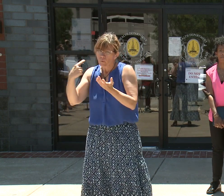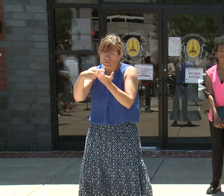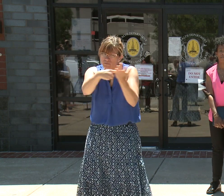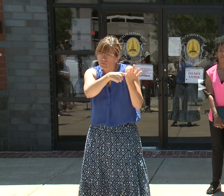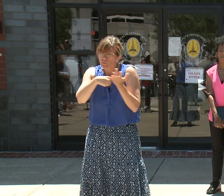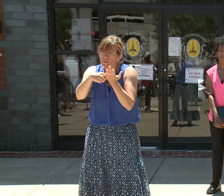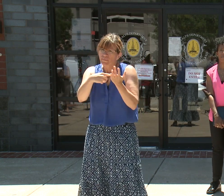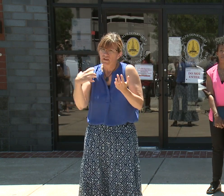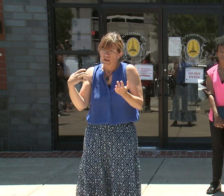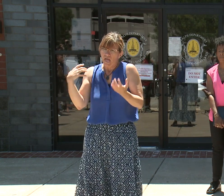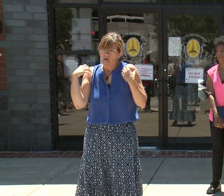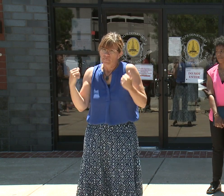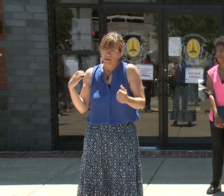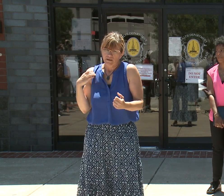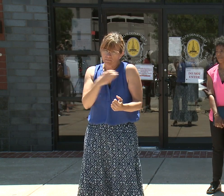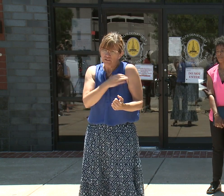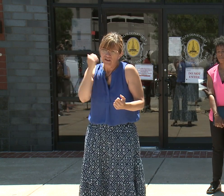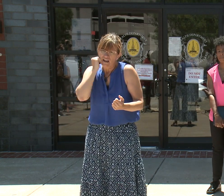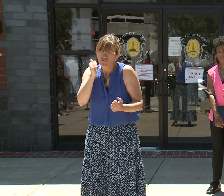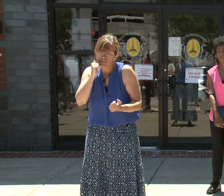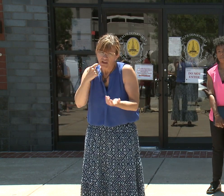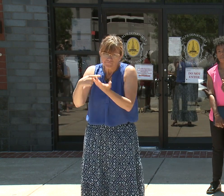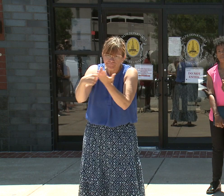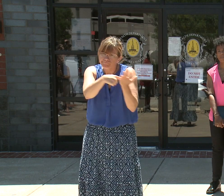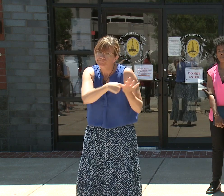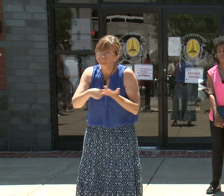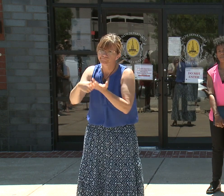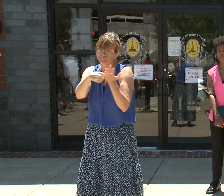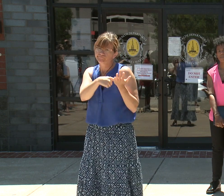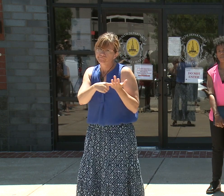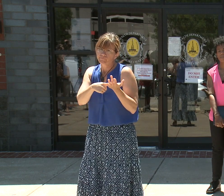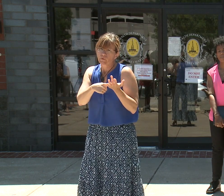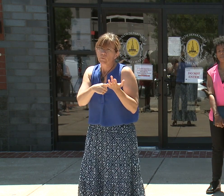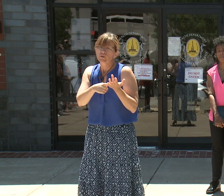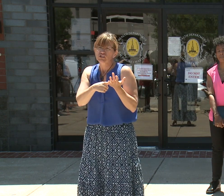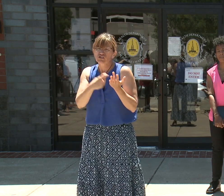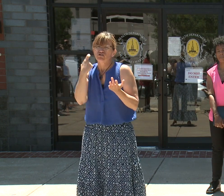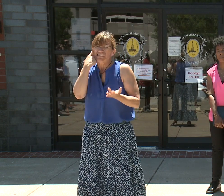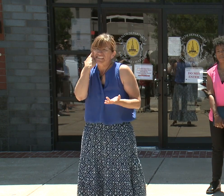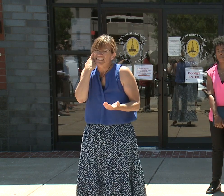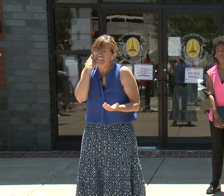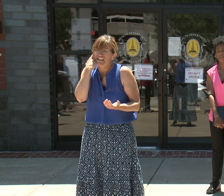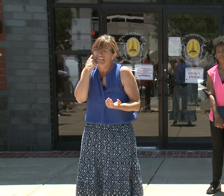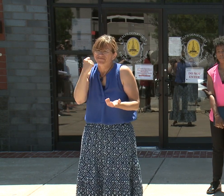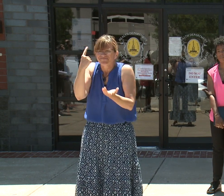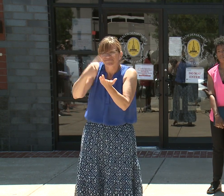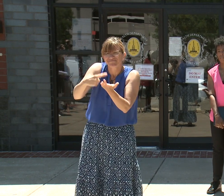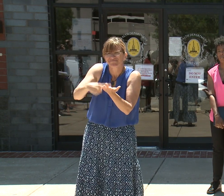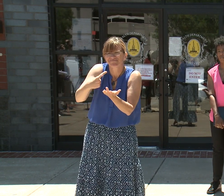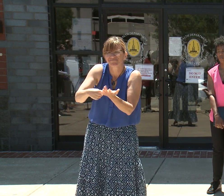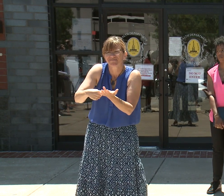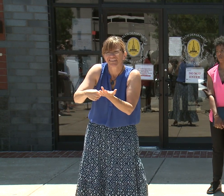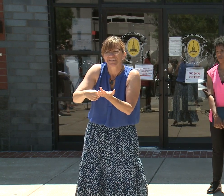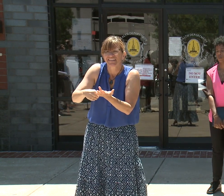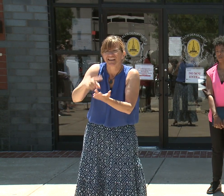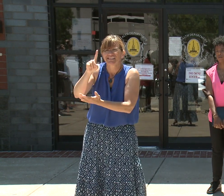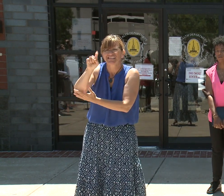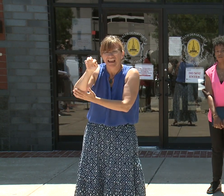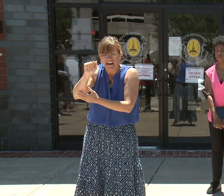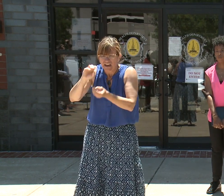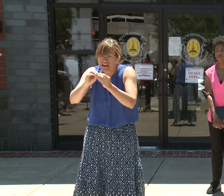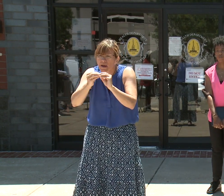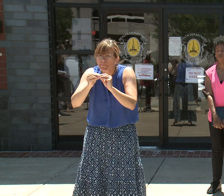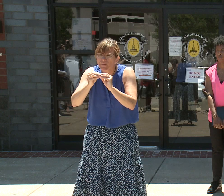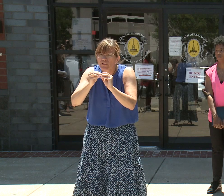around the data, and we started this conversation really over the weekend about where the data was and how we should be able to move.